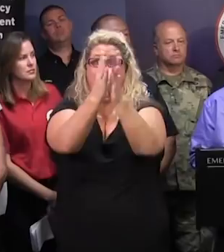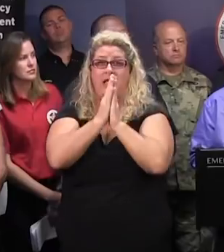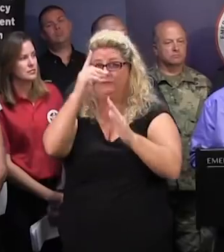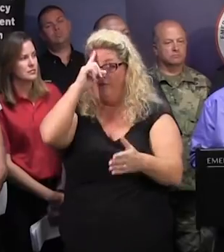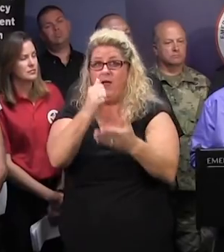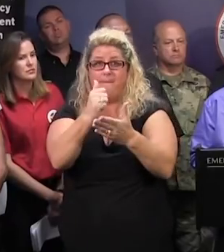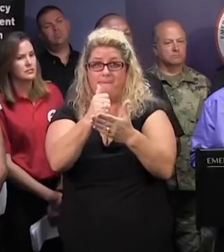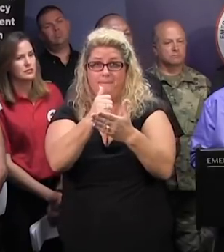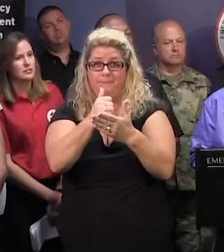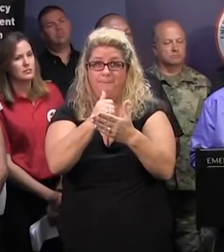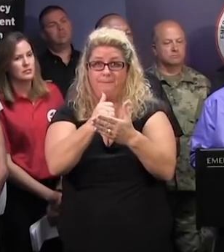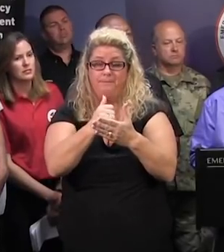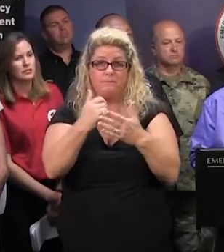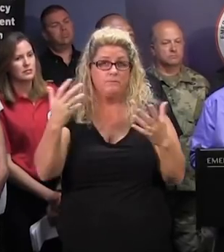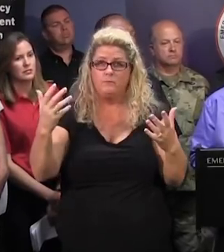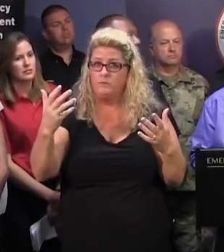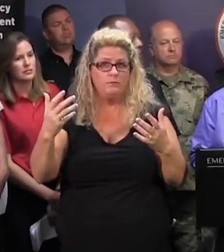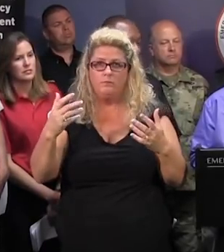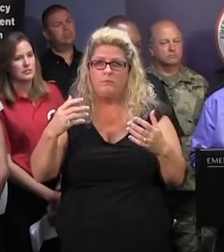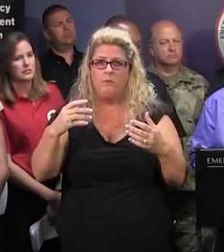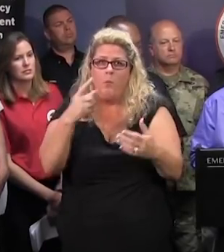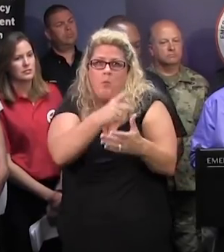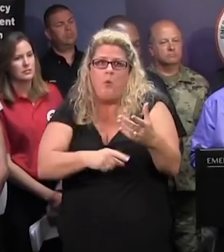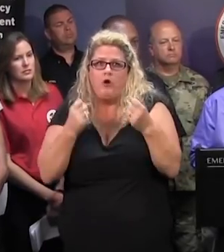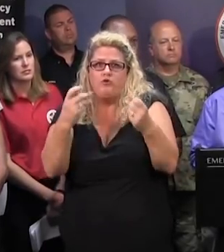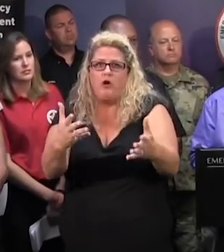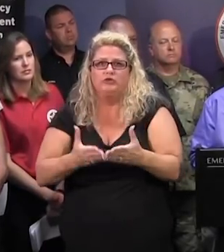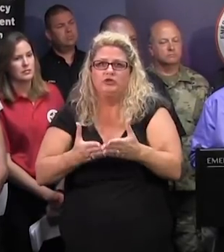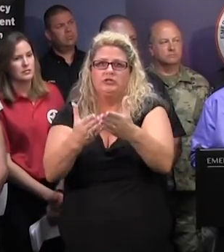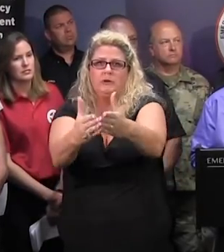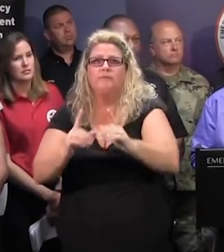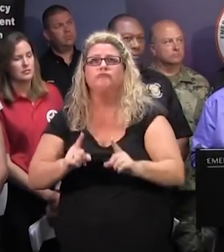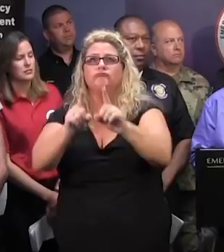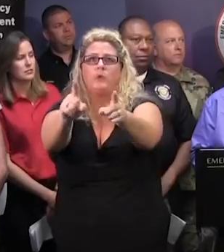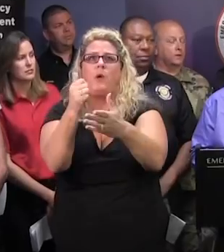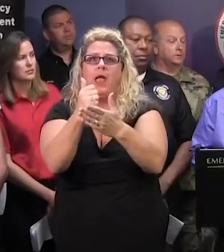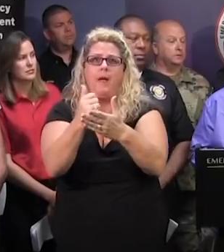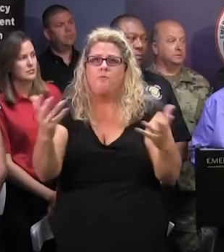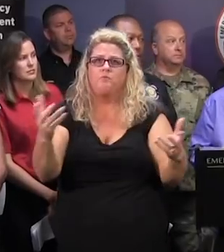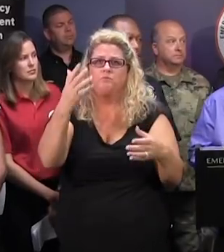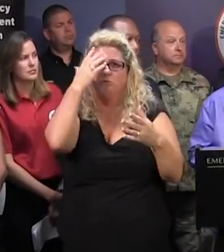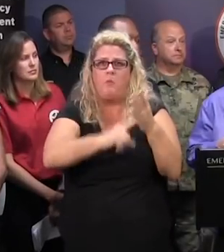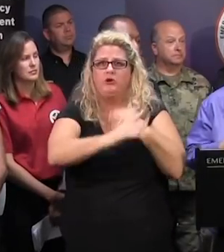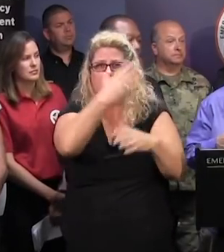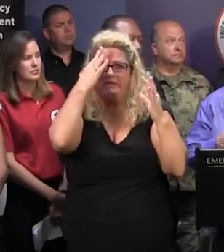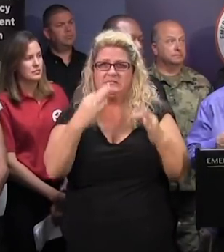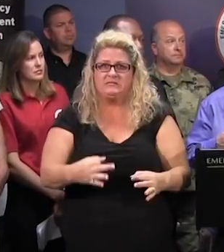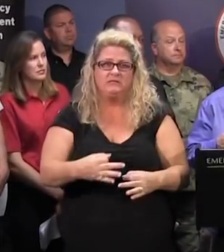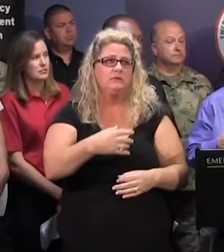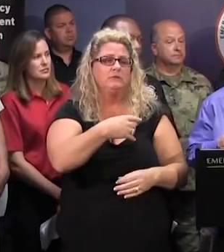help. Does there need to be a specific amount of destruction to occur for you all to do that, or what's the likelihood? No, we don't base our